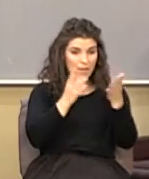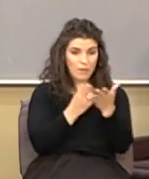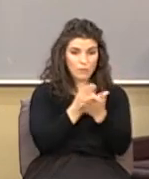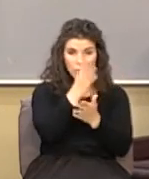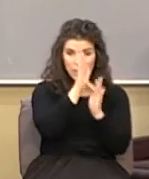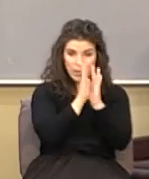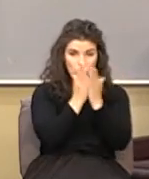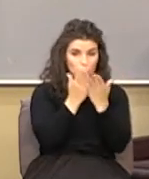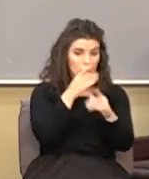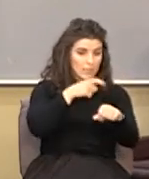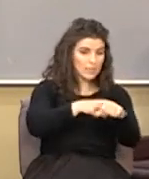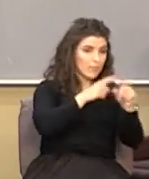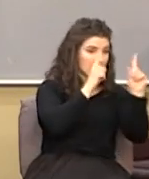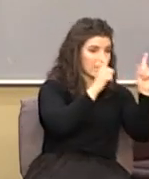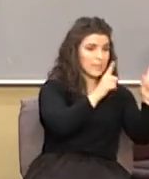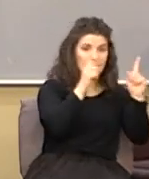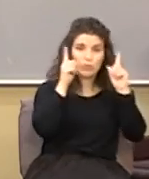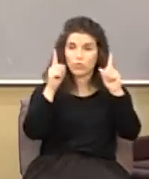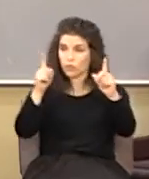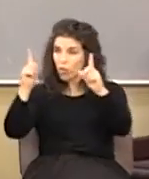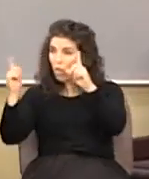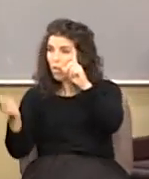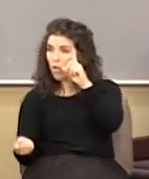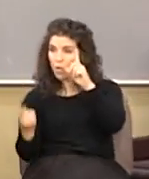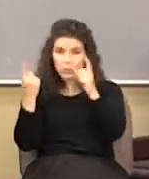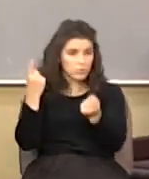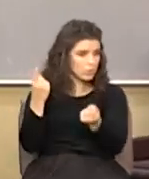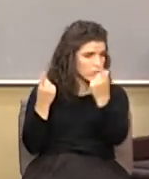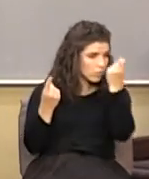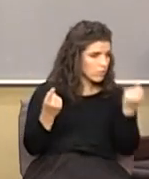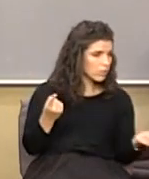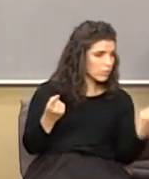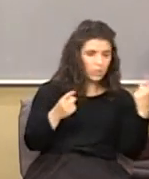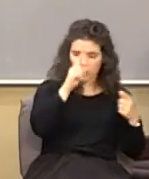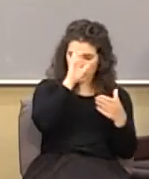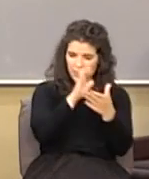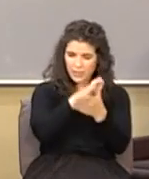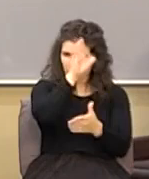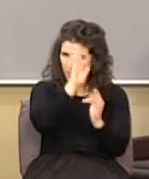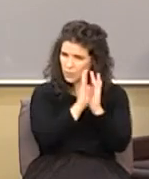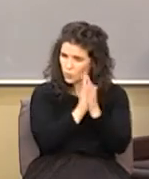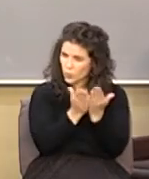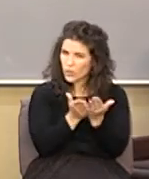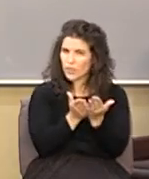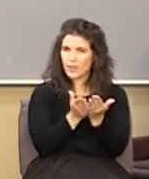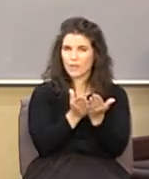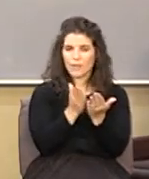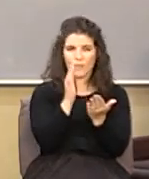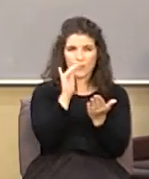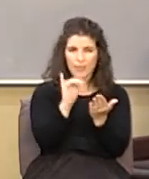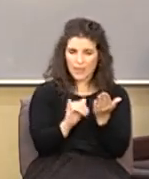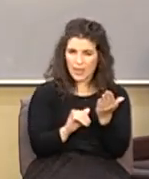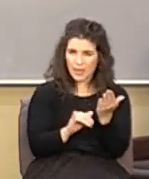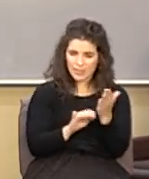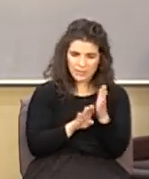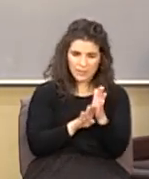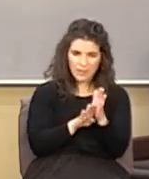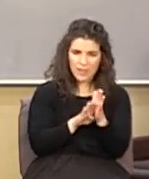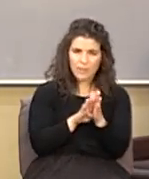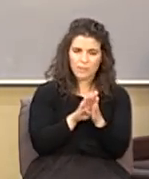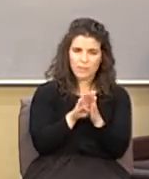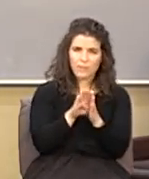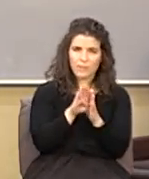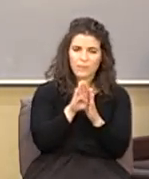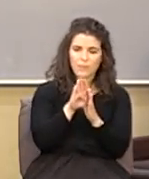dispensational understanding, the recovery of understanding, and the belief in God's Word took off to the place